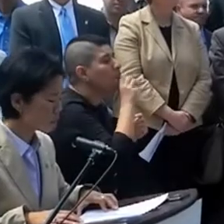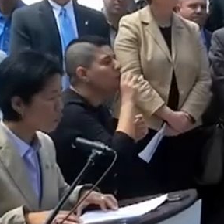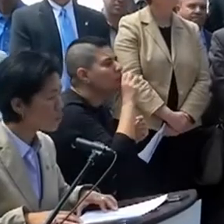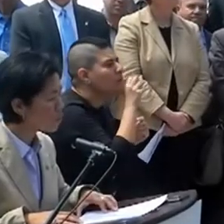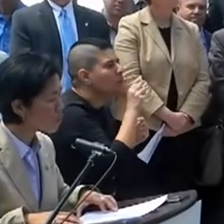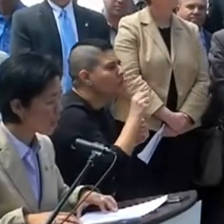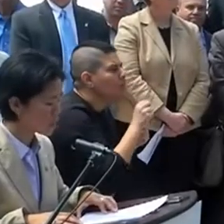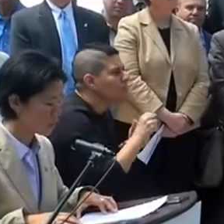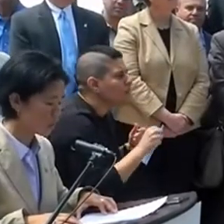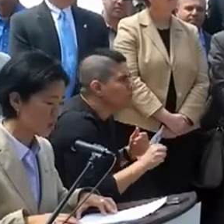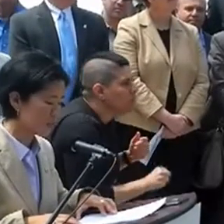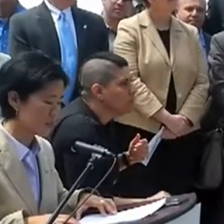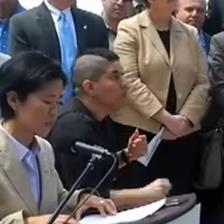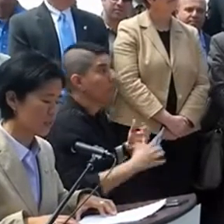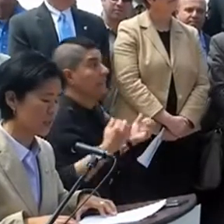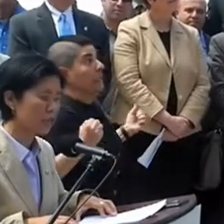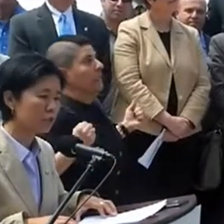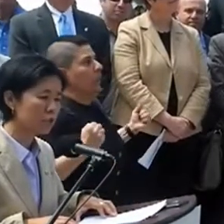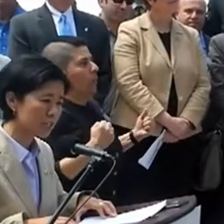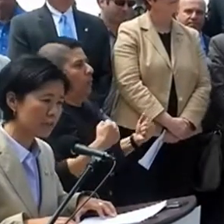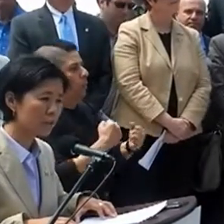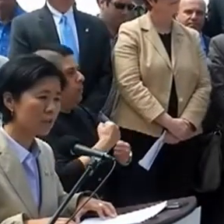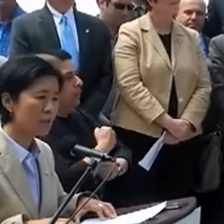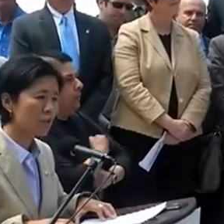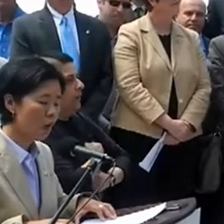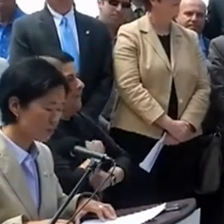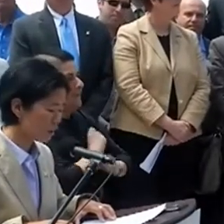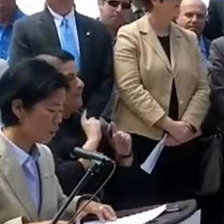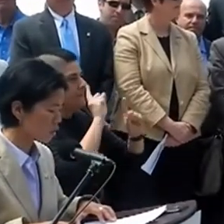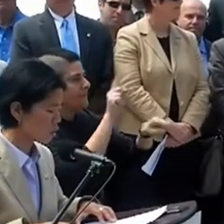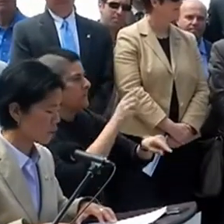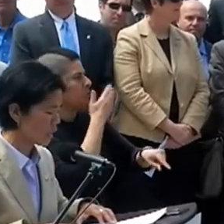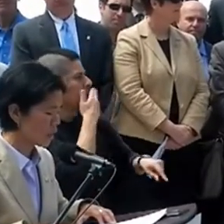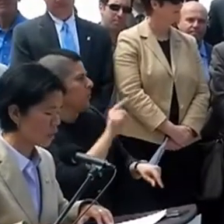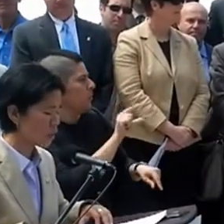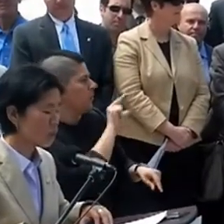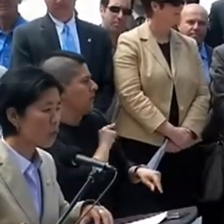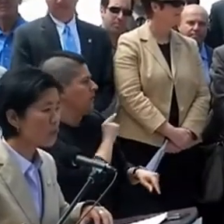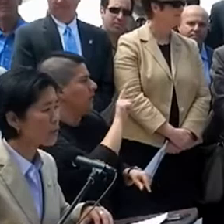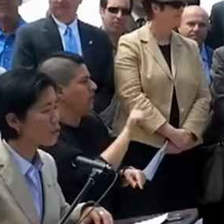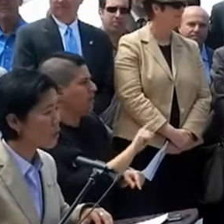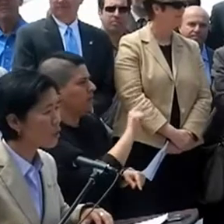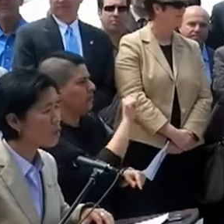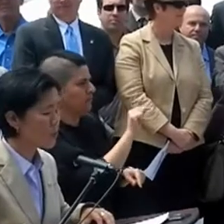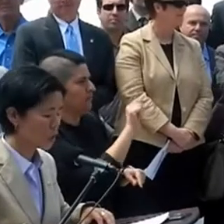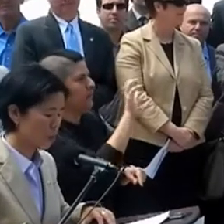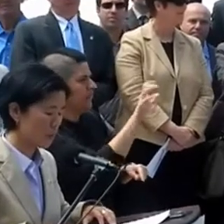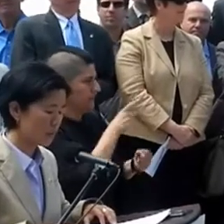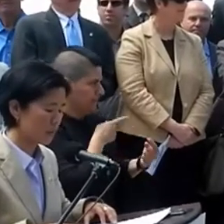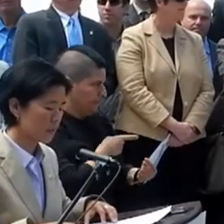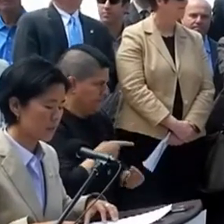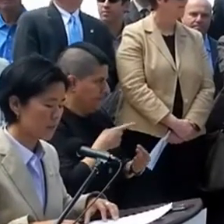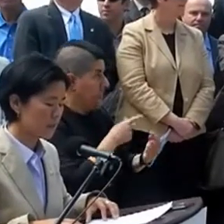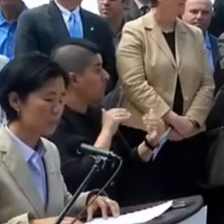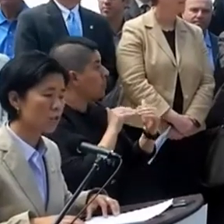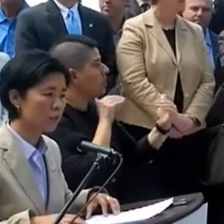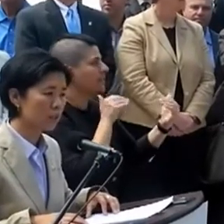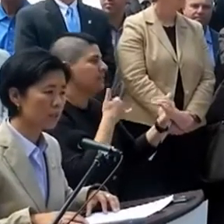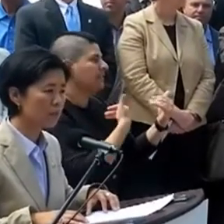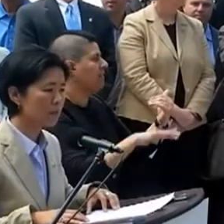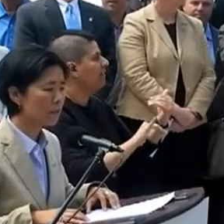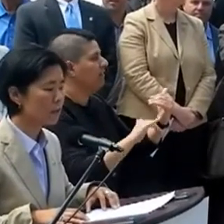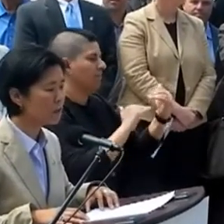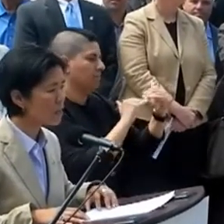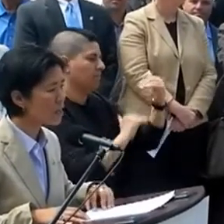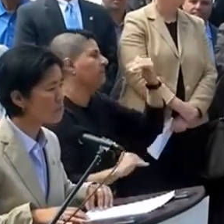being forced to go back into the closet so that they can receive quality long-term care, know that the struggle for equality is still